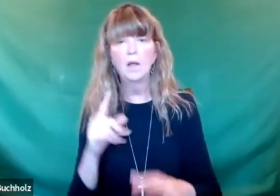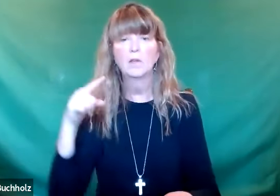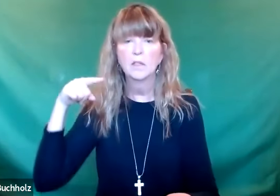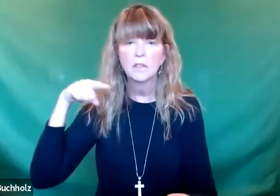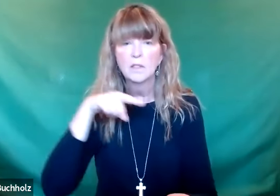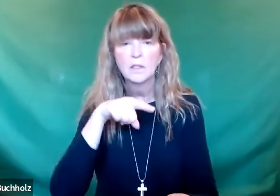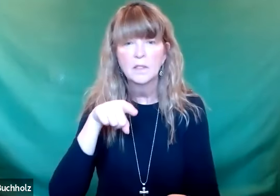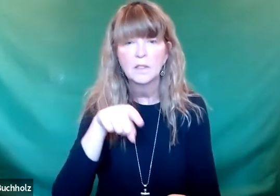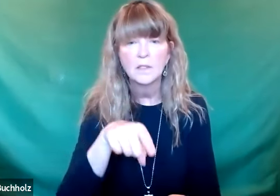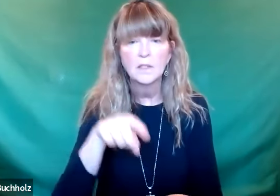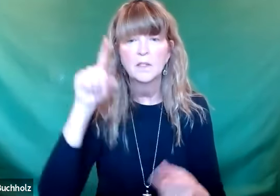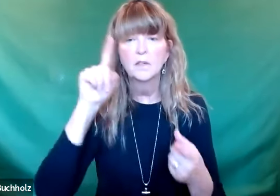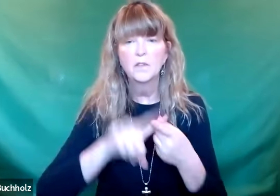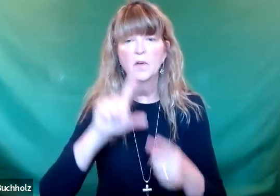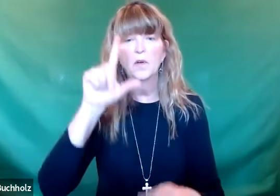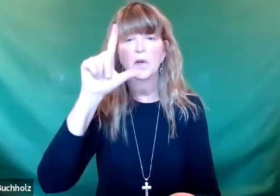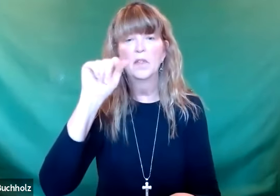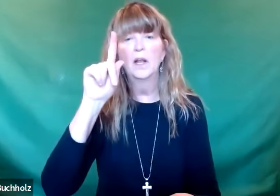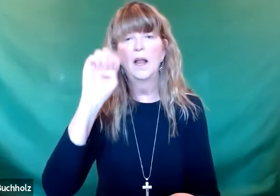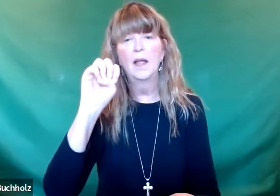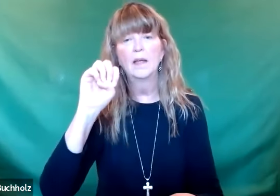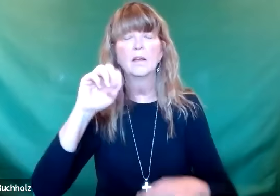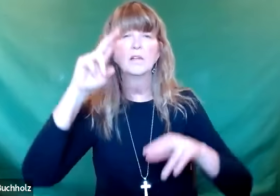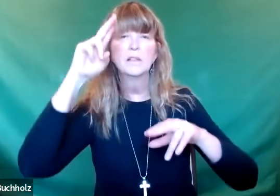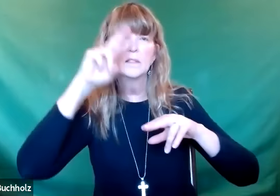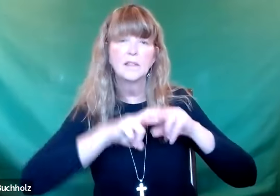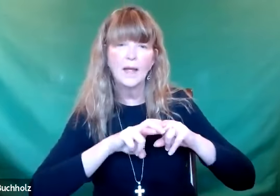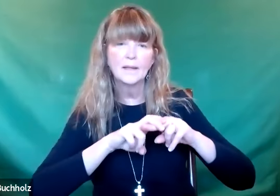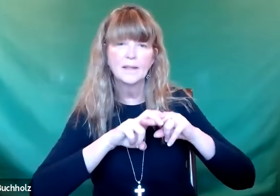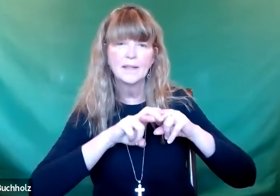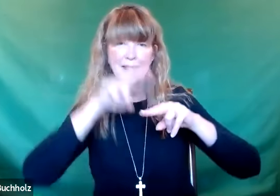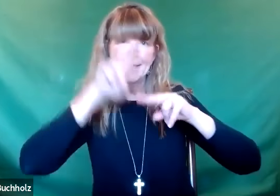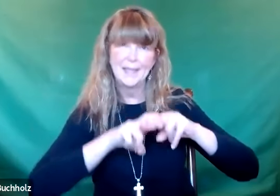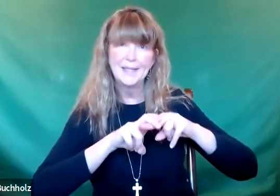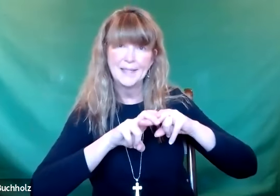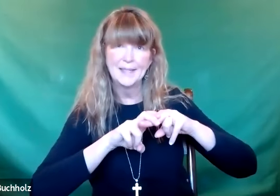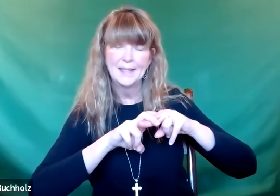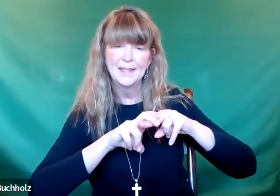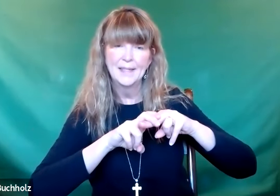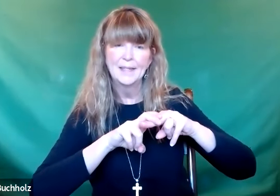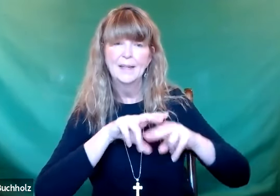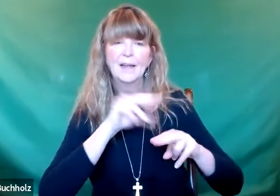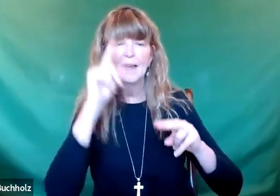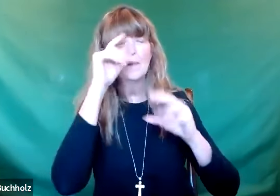starts off with Jesus leaving the town, going to the lake, and just sitting.